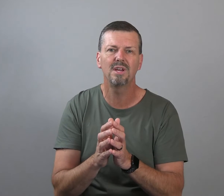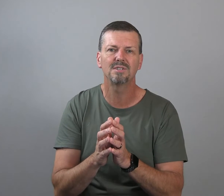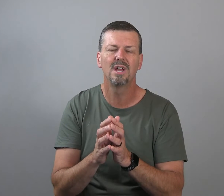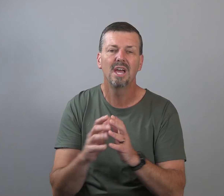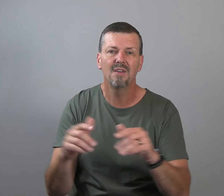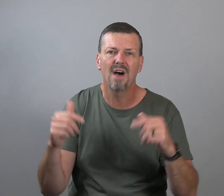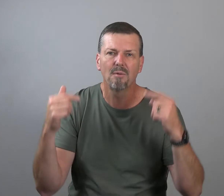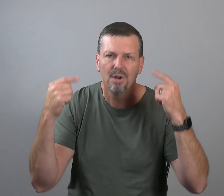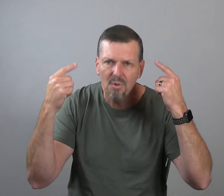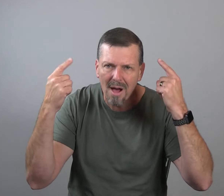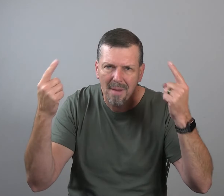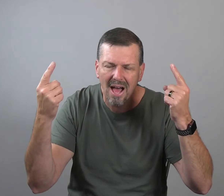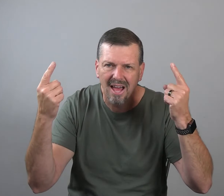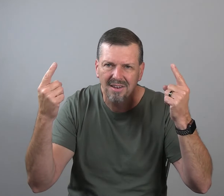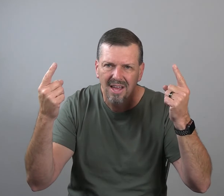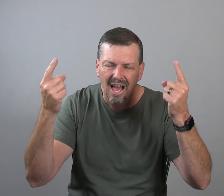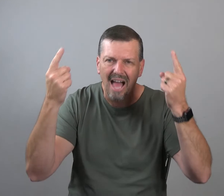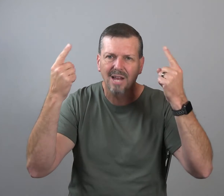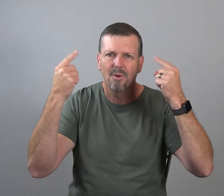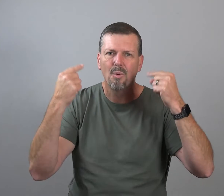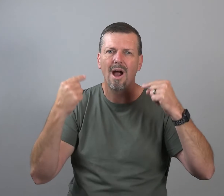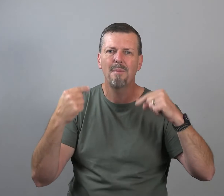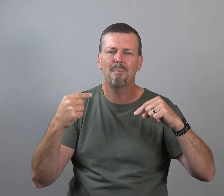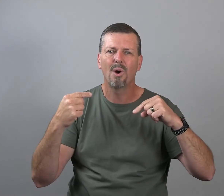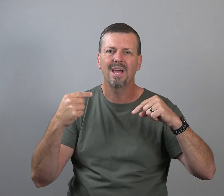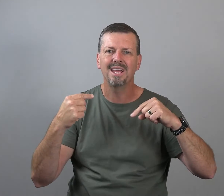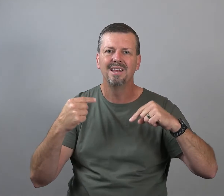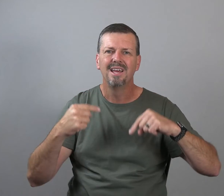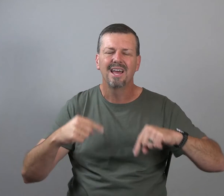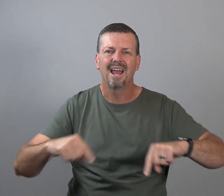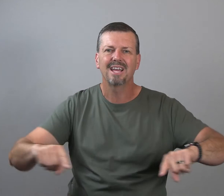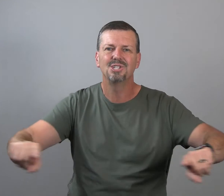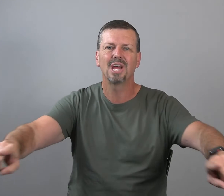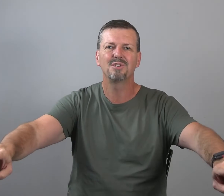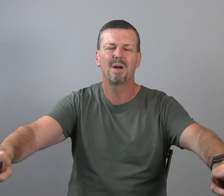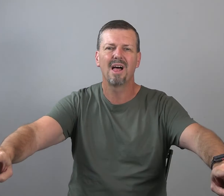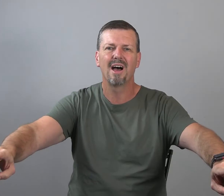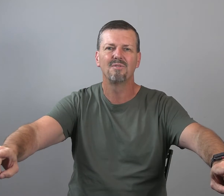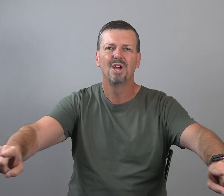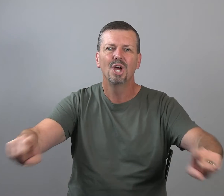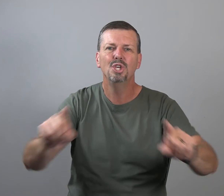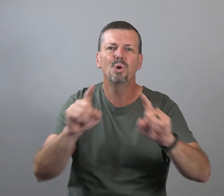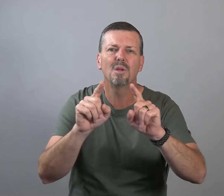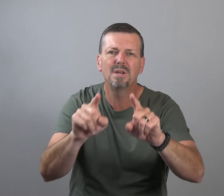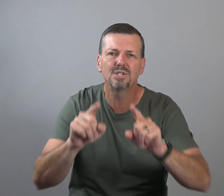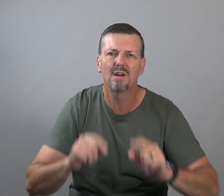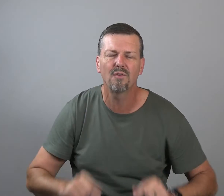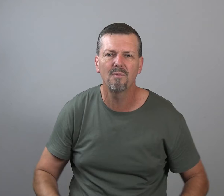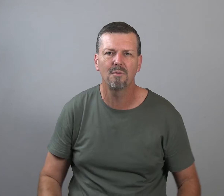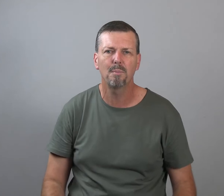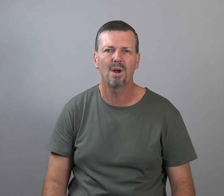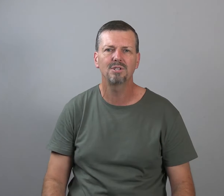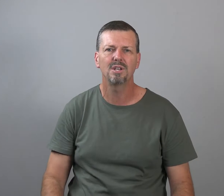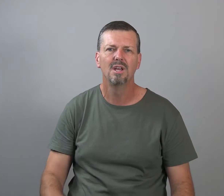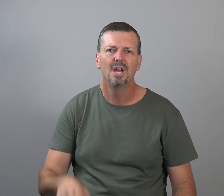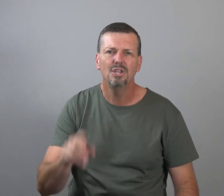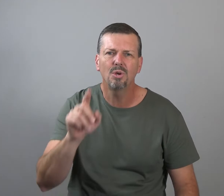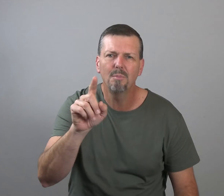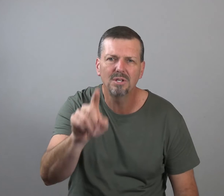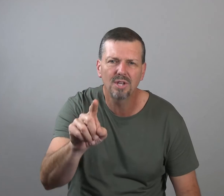this. If I renew my mind, I can rewire my brain and I can change my life. You can be set free from depression. You can be